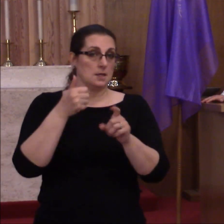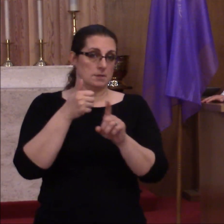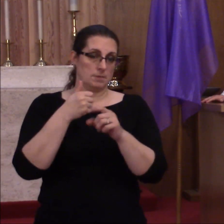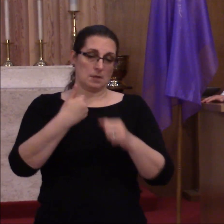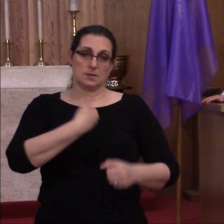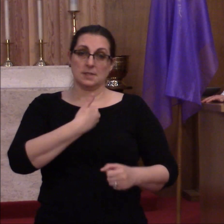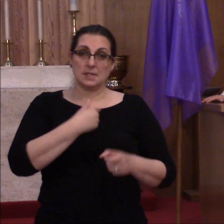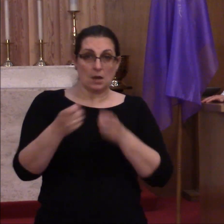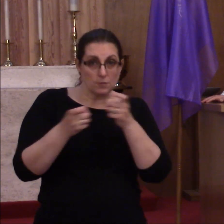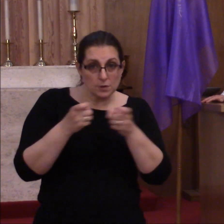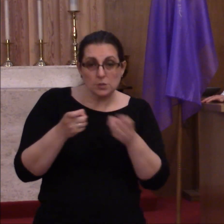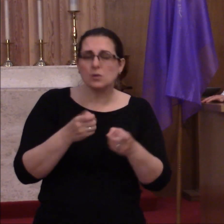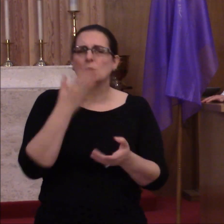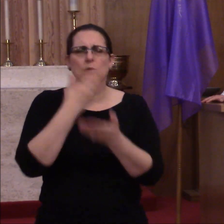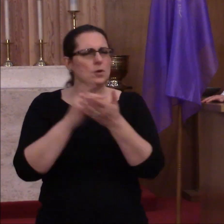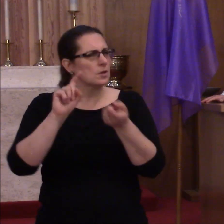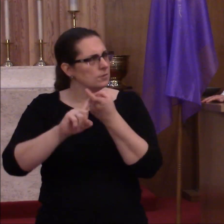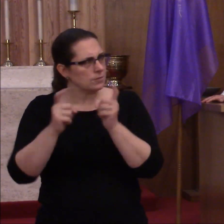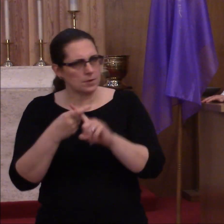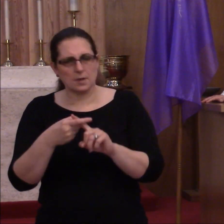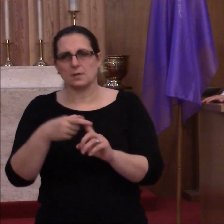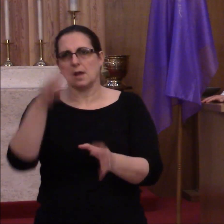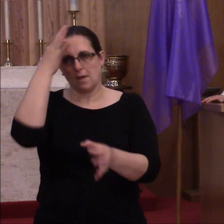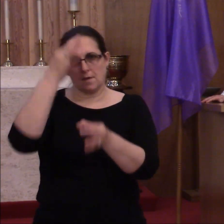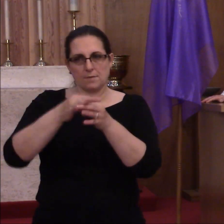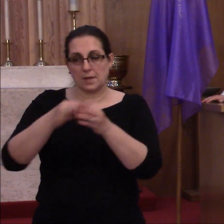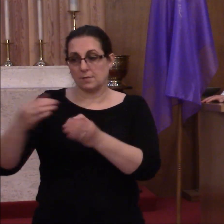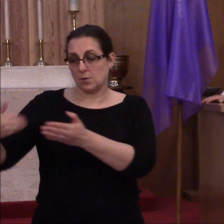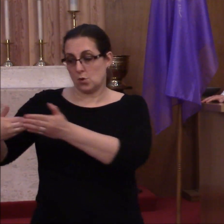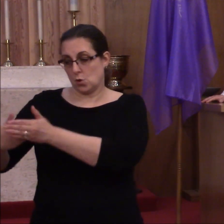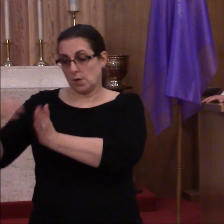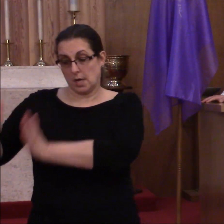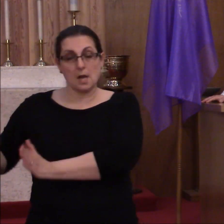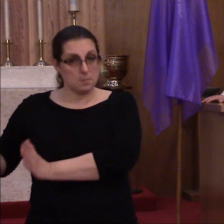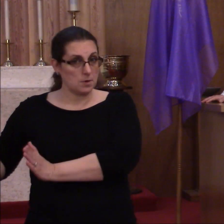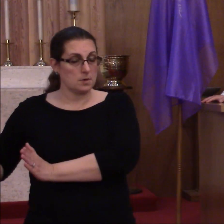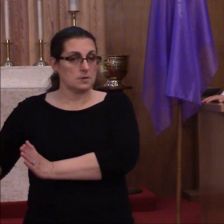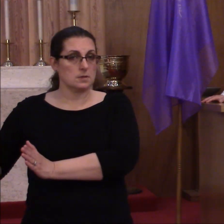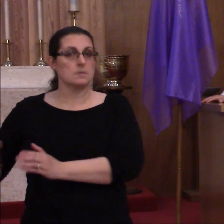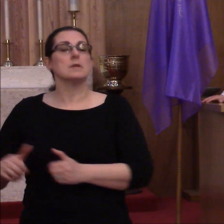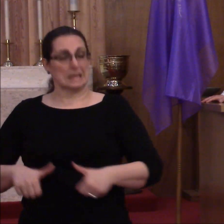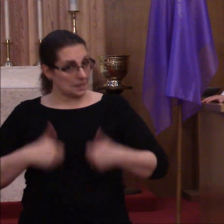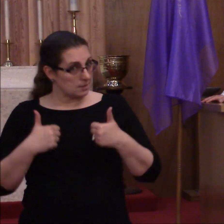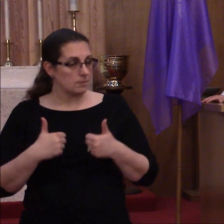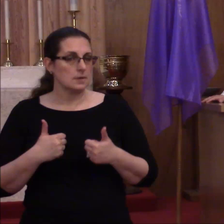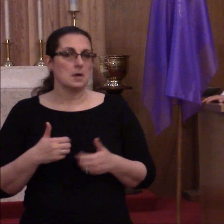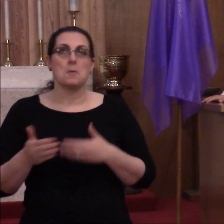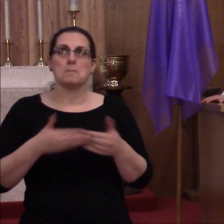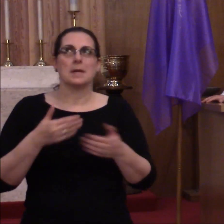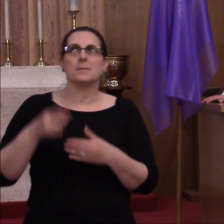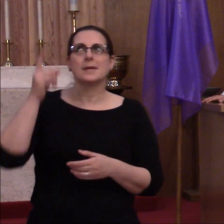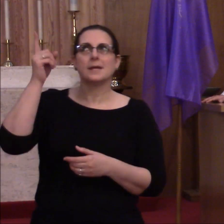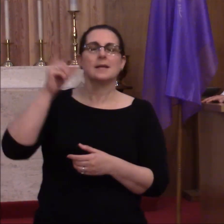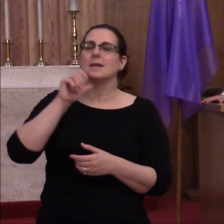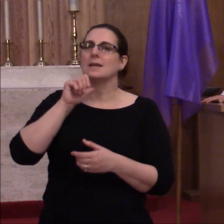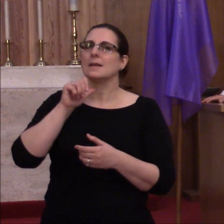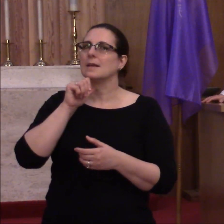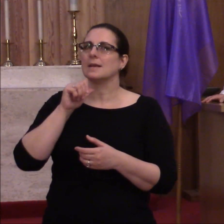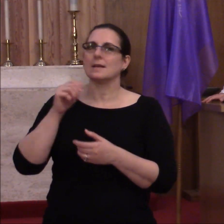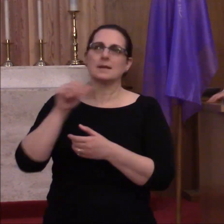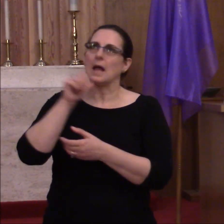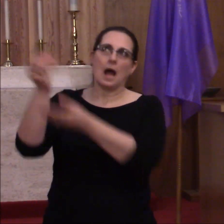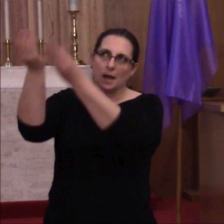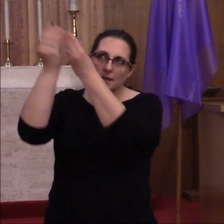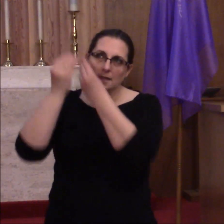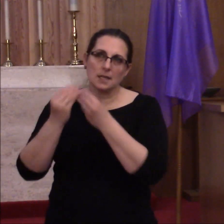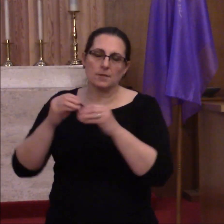reputation, good reputation, faithful neighbors and the like. Though He may not give us the miracle of manna